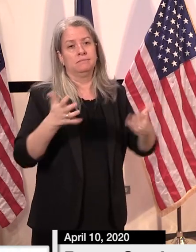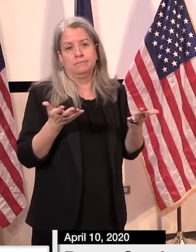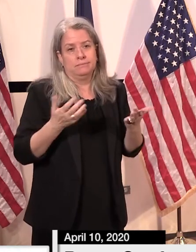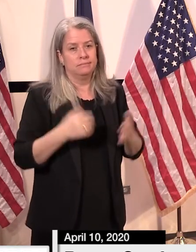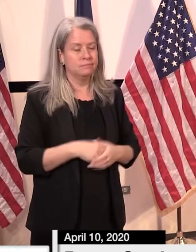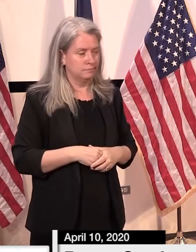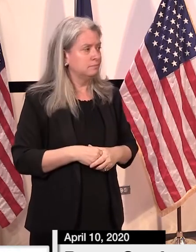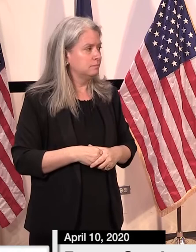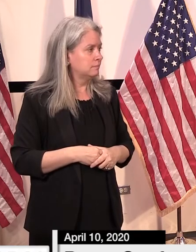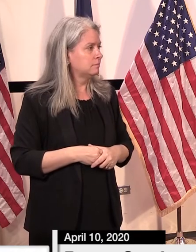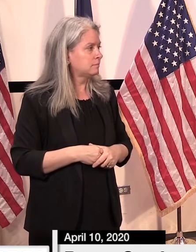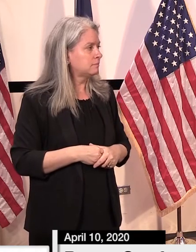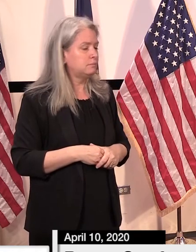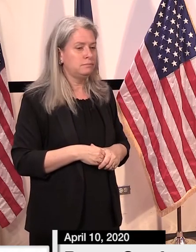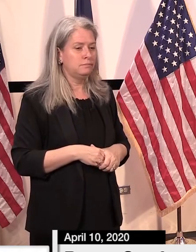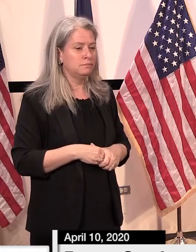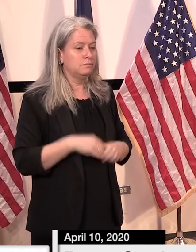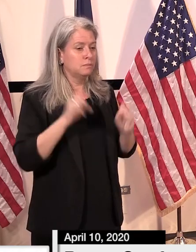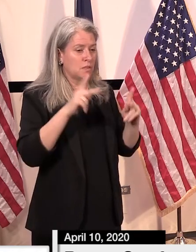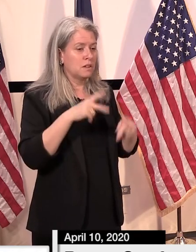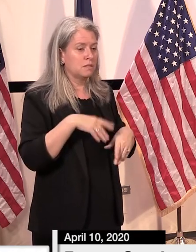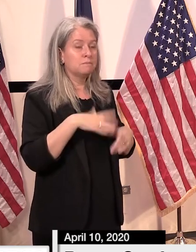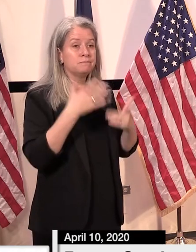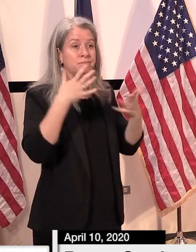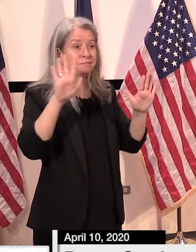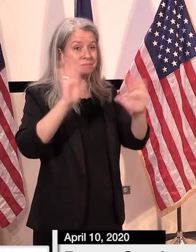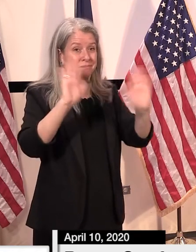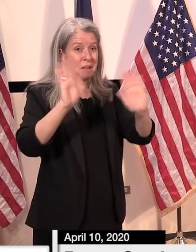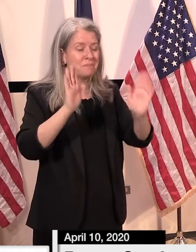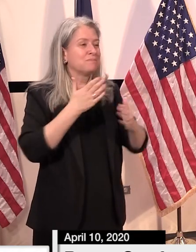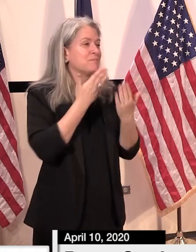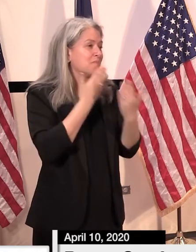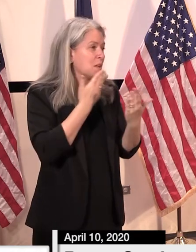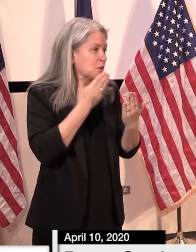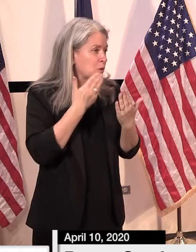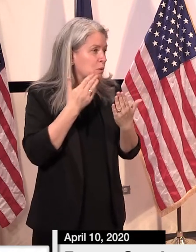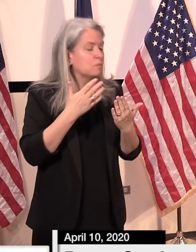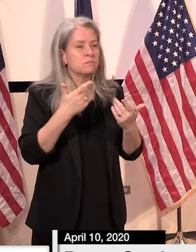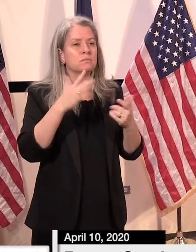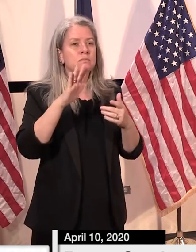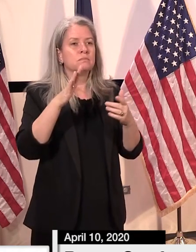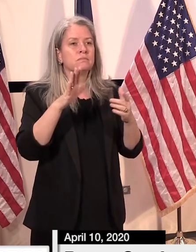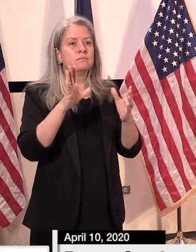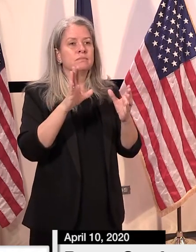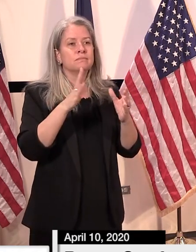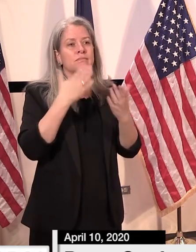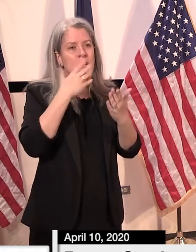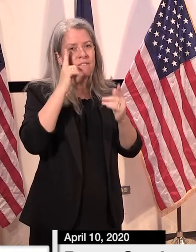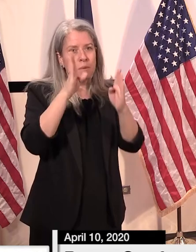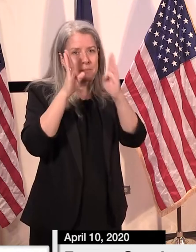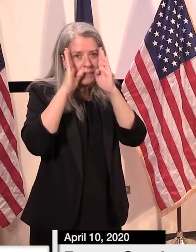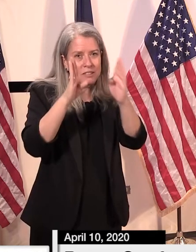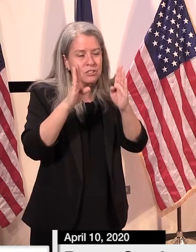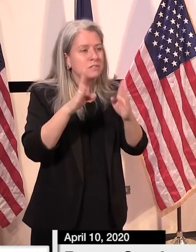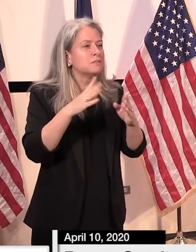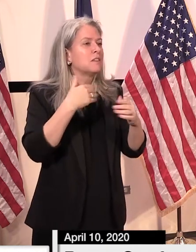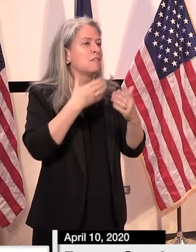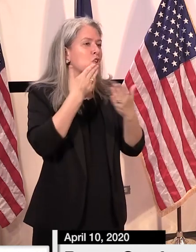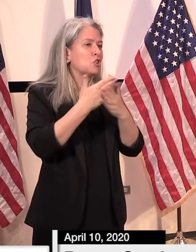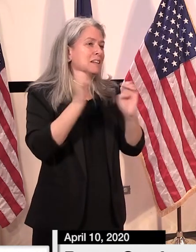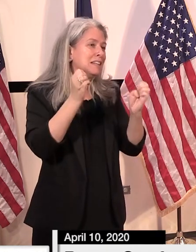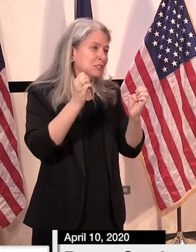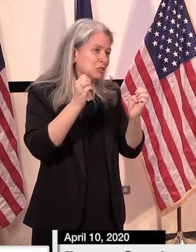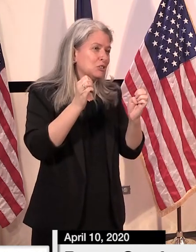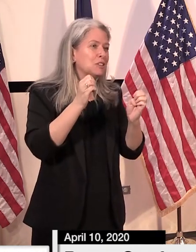okay all right we gotta go thank you everybody thank you everyone thanks for tuning in uh have a good easter